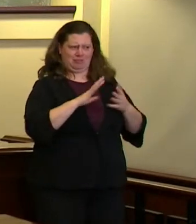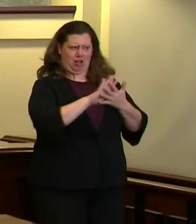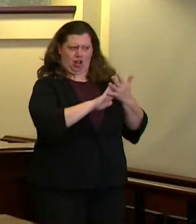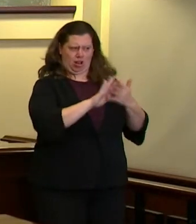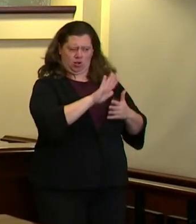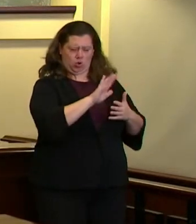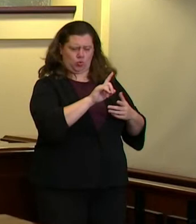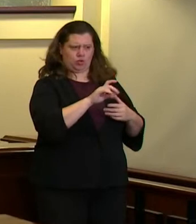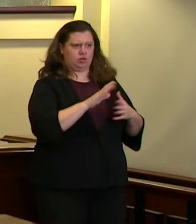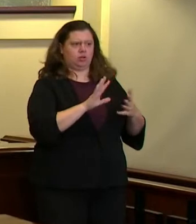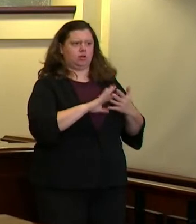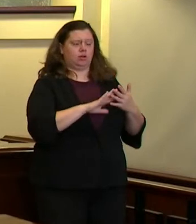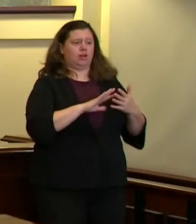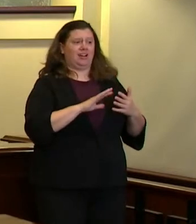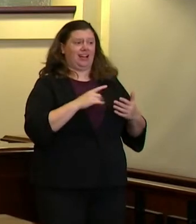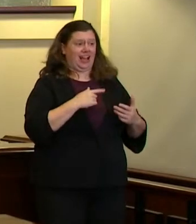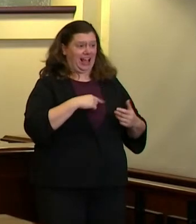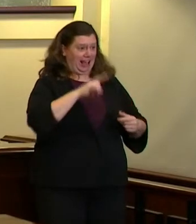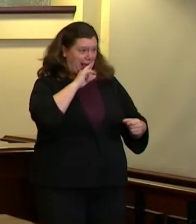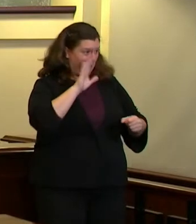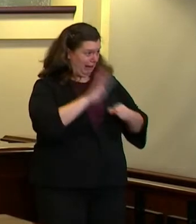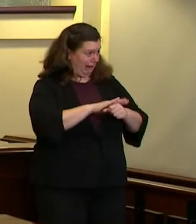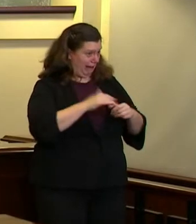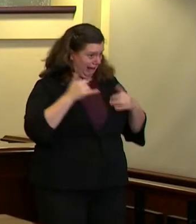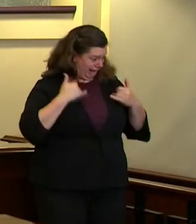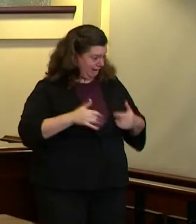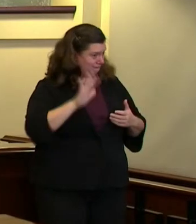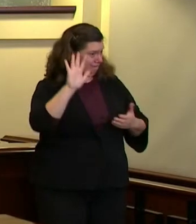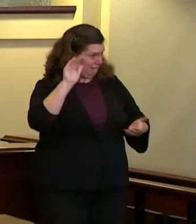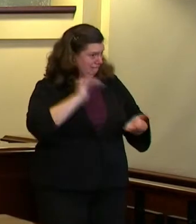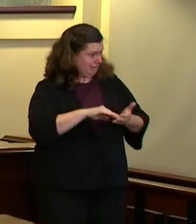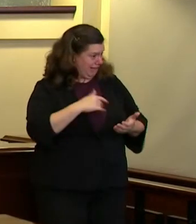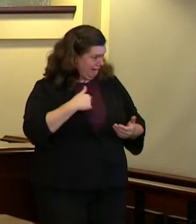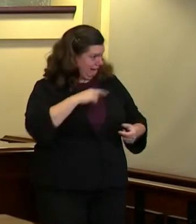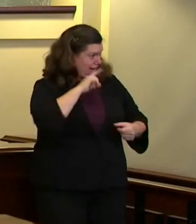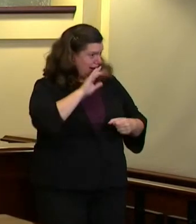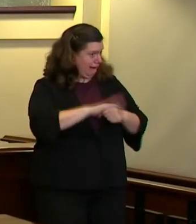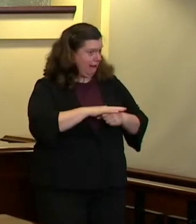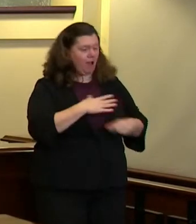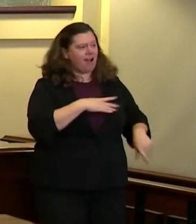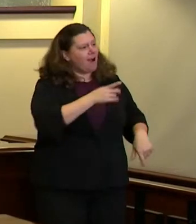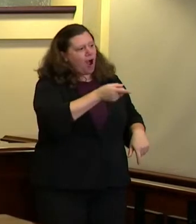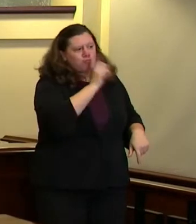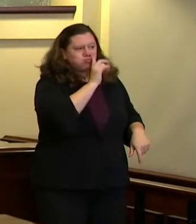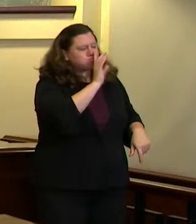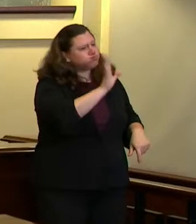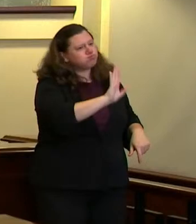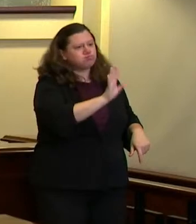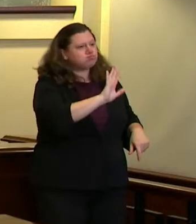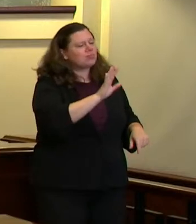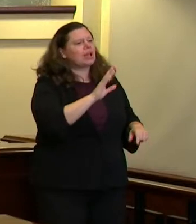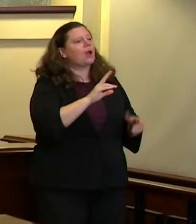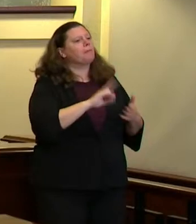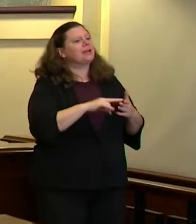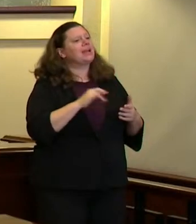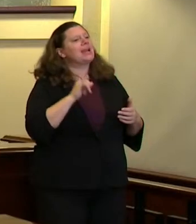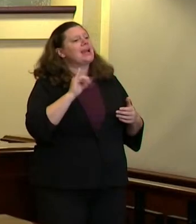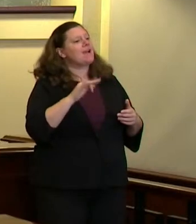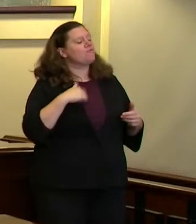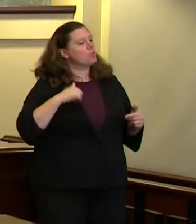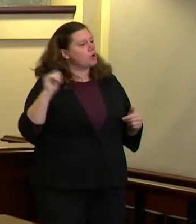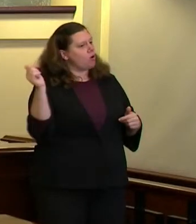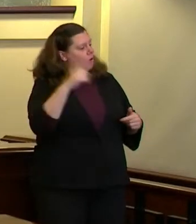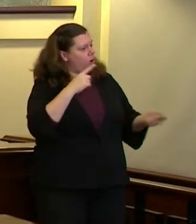today committing to 5 000 more units of affordable housing i'm saying if we all get in a room and ask ourselves what would it take